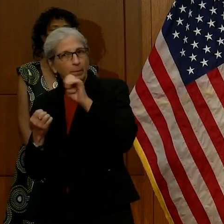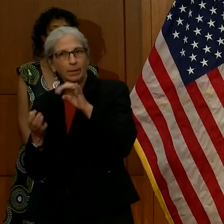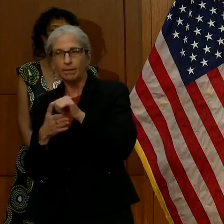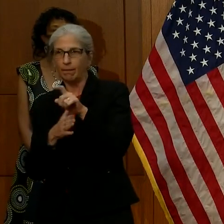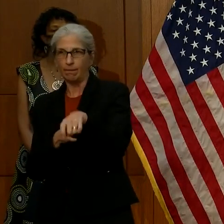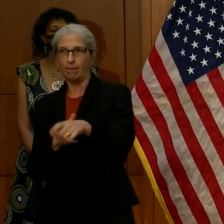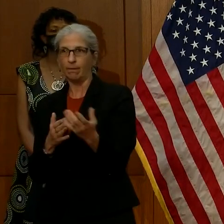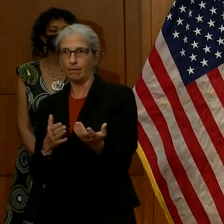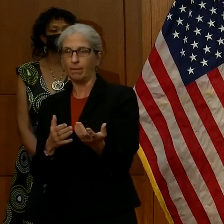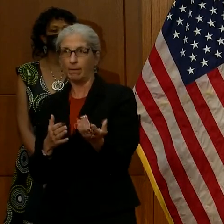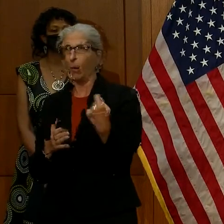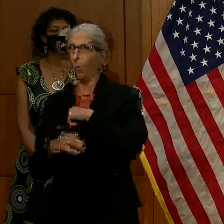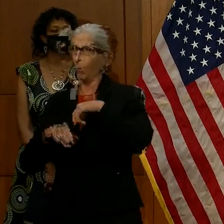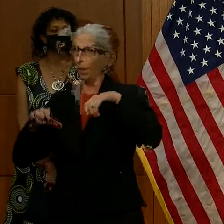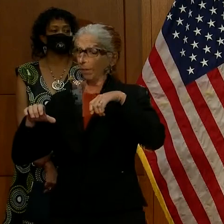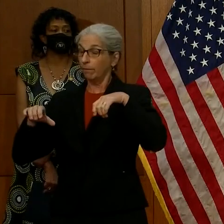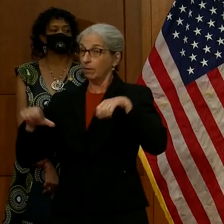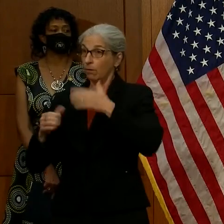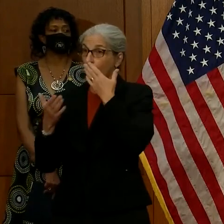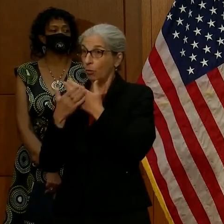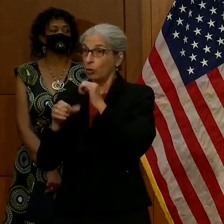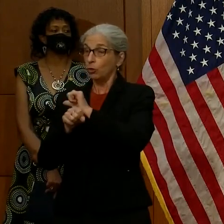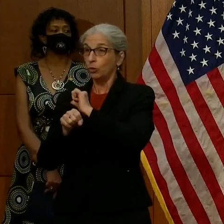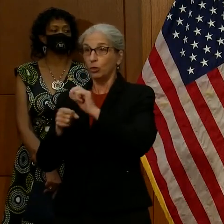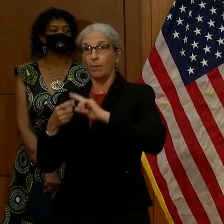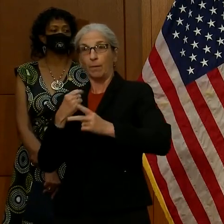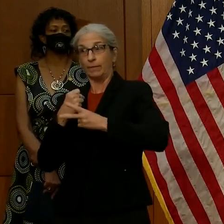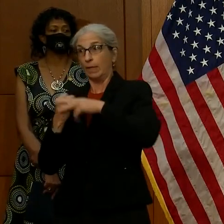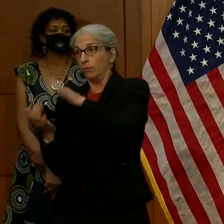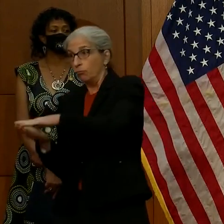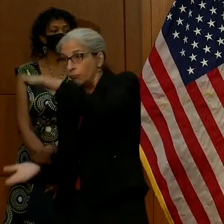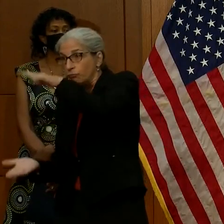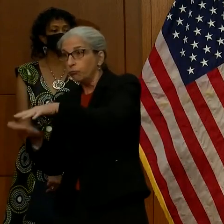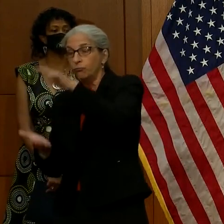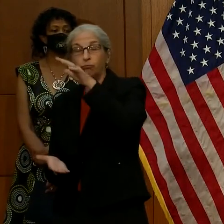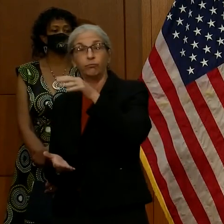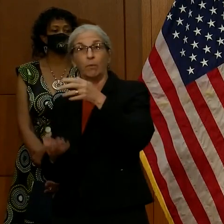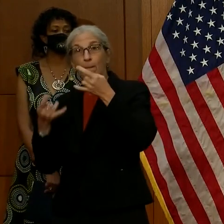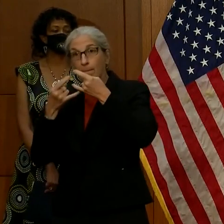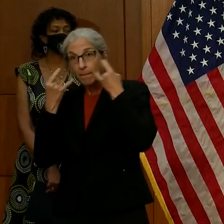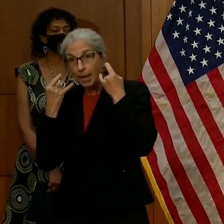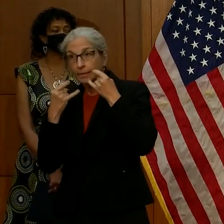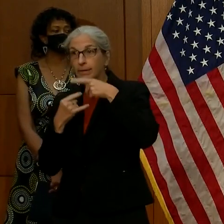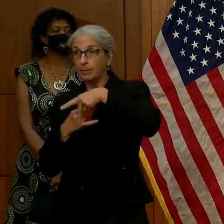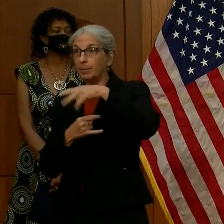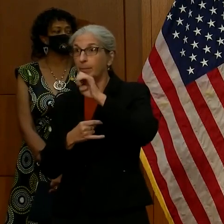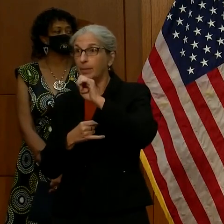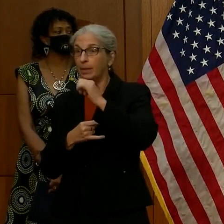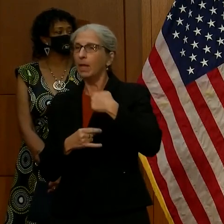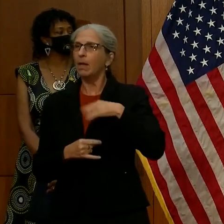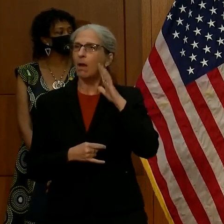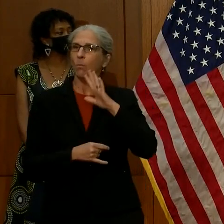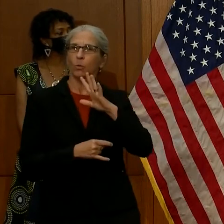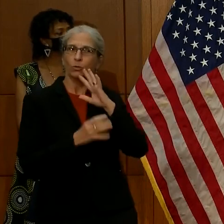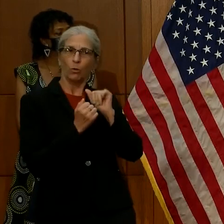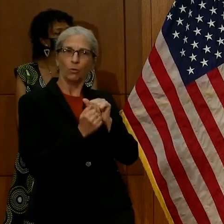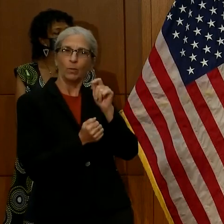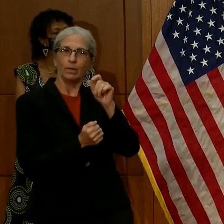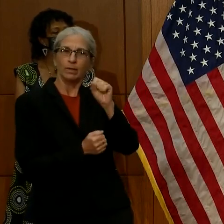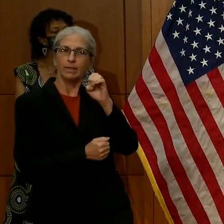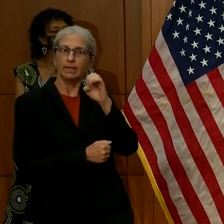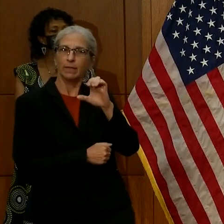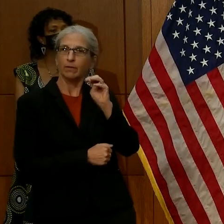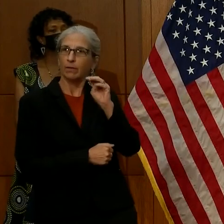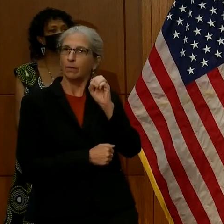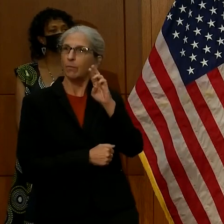think, a good job stockpiling our masks and PPE. And I'll talk to Secretary Moran and his staff and make sure